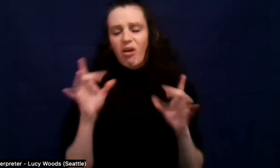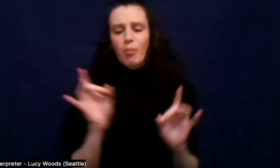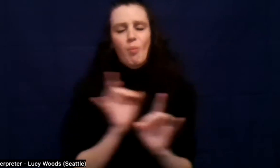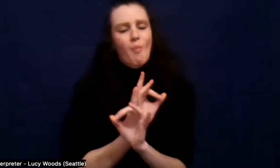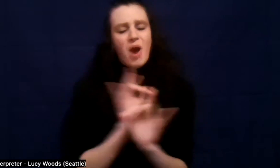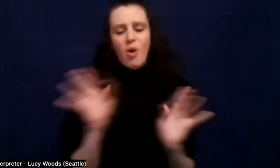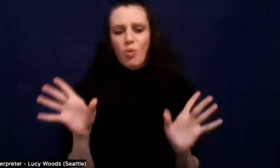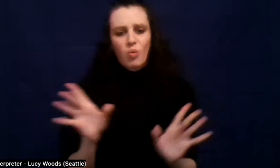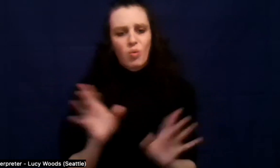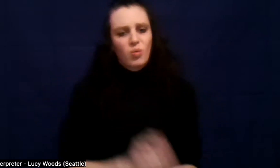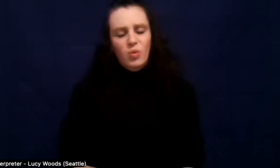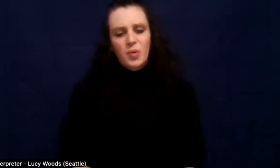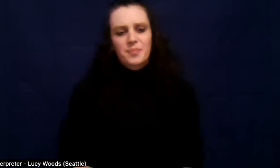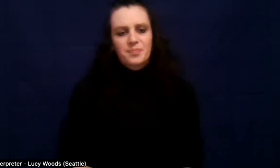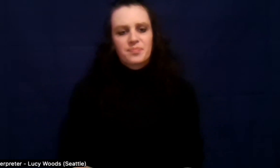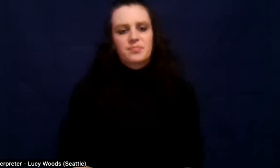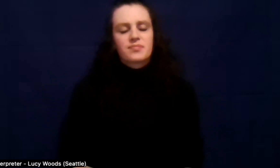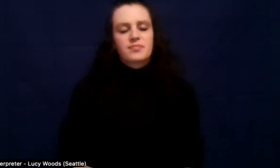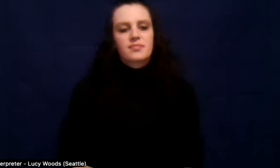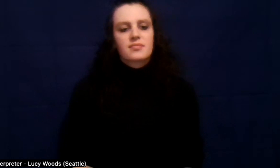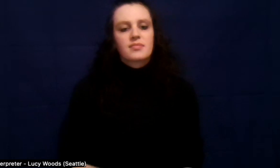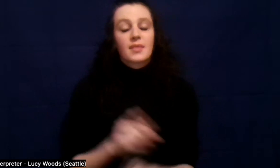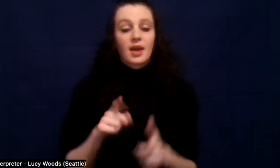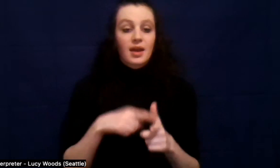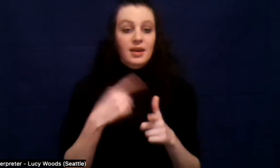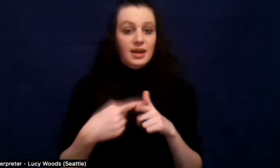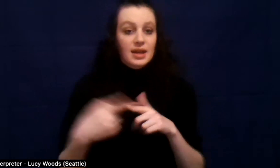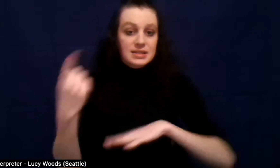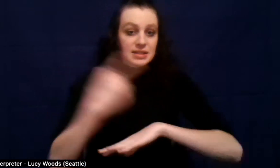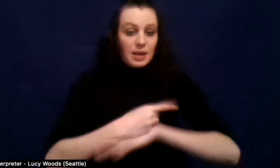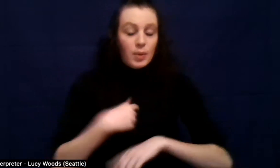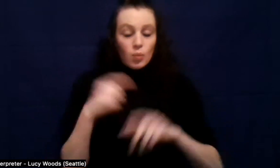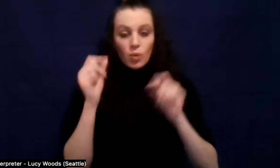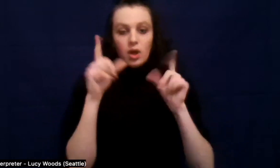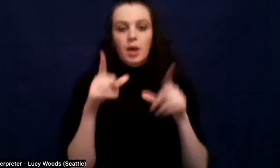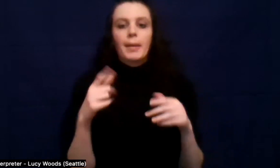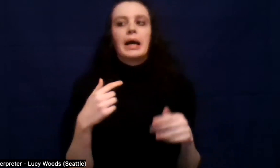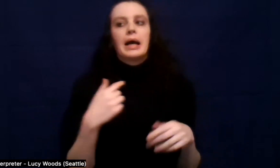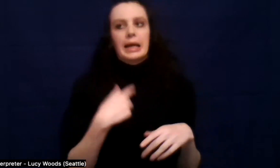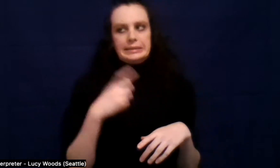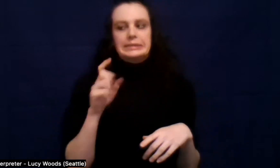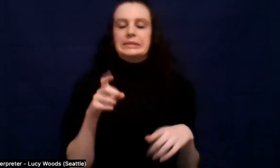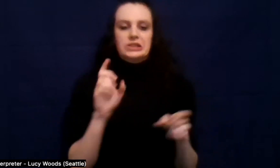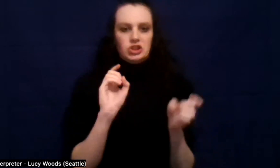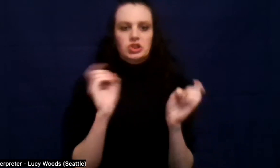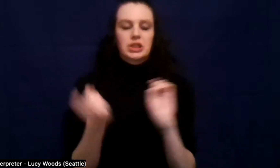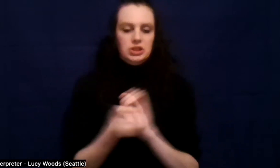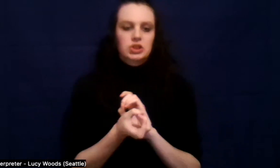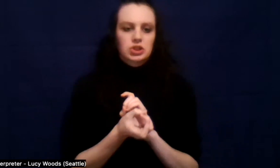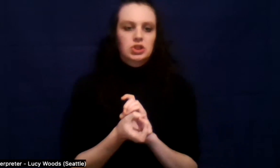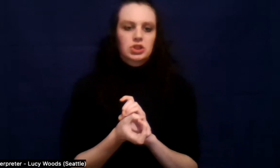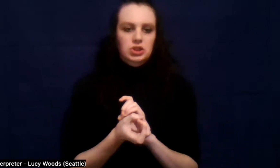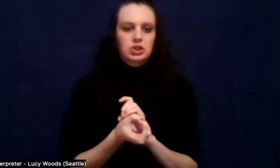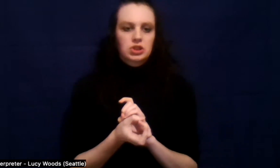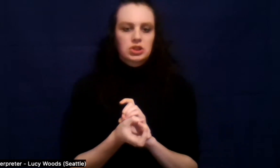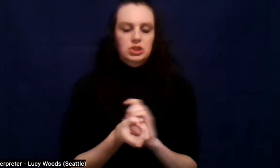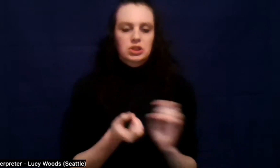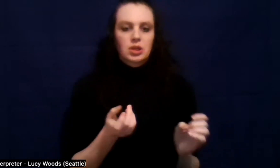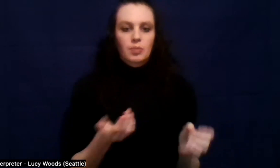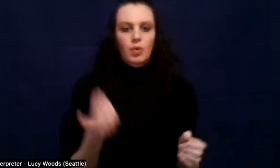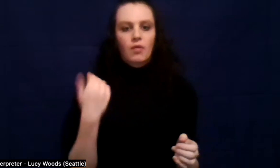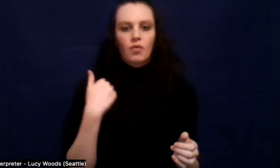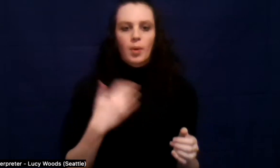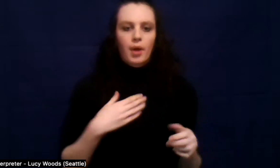Um, and I woke up the next day and I knew that I had to do something different, you know, like I had thrown so many opportunities out the window